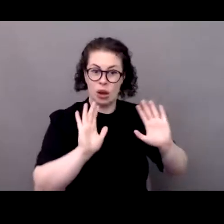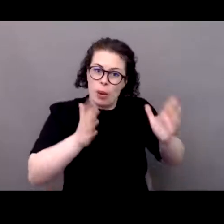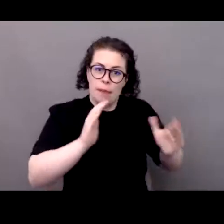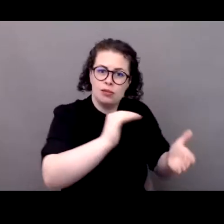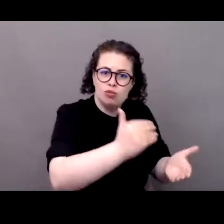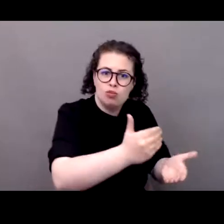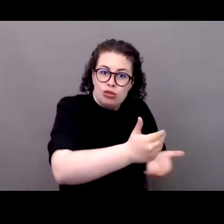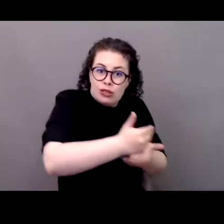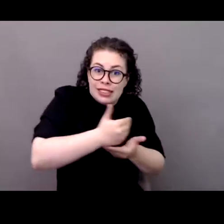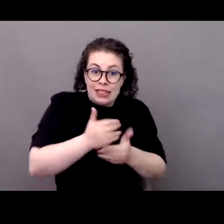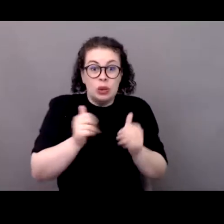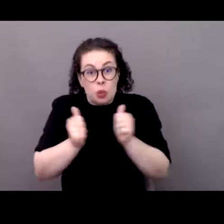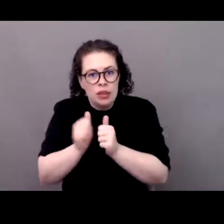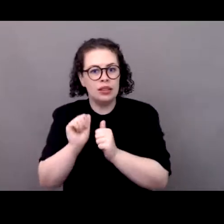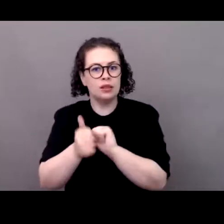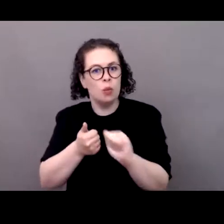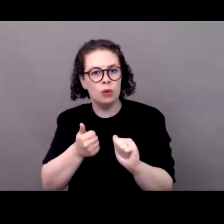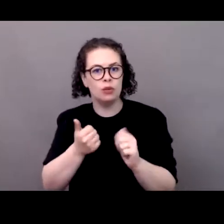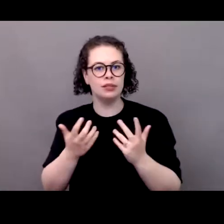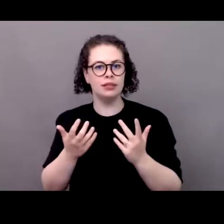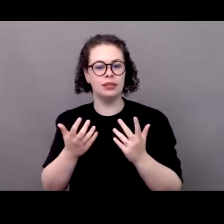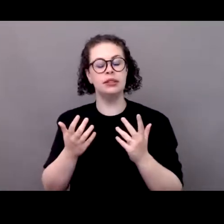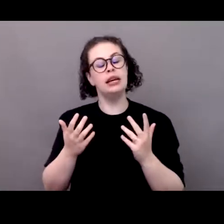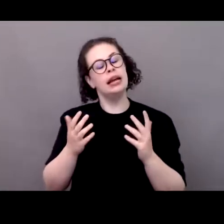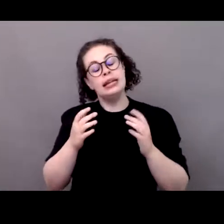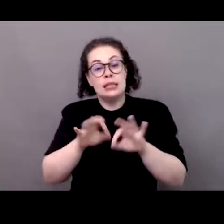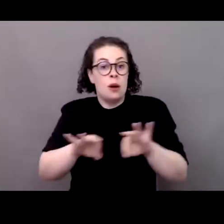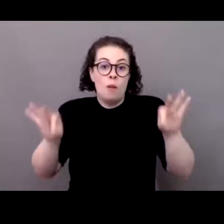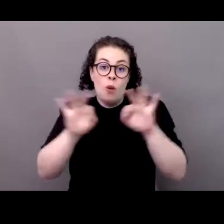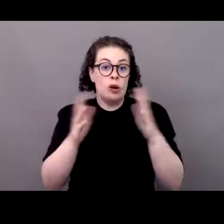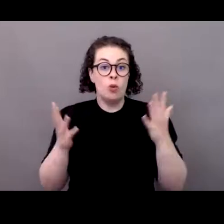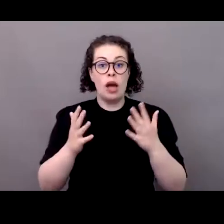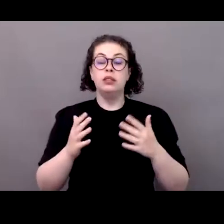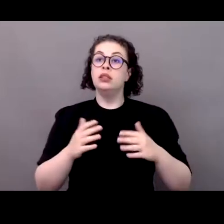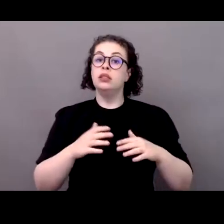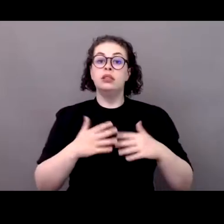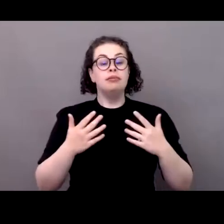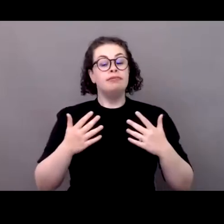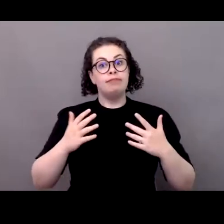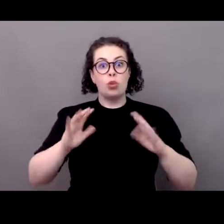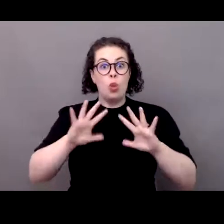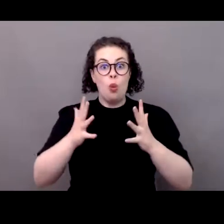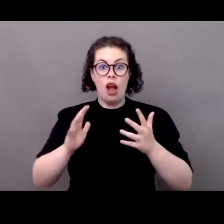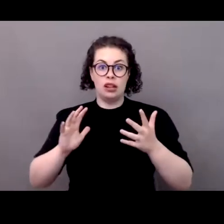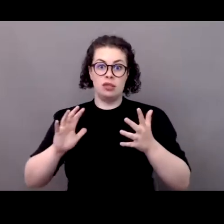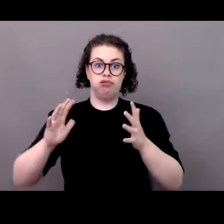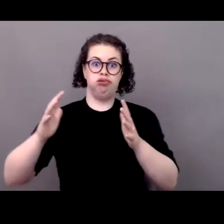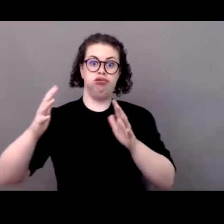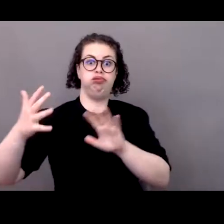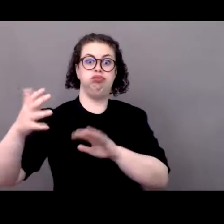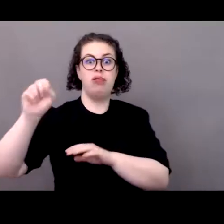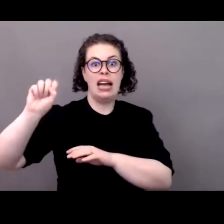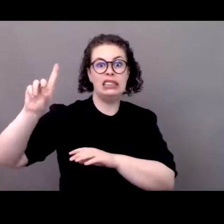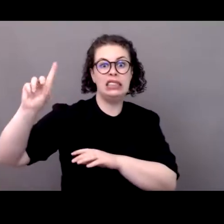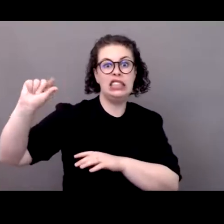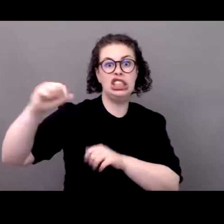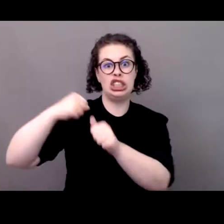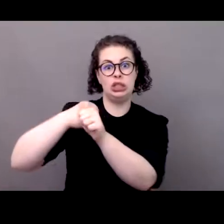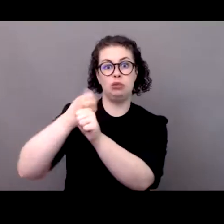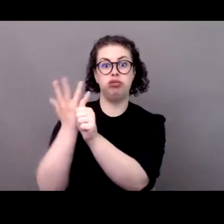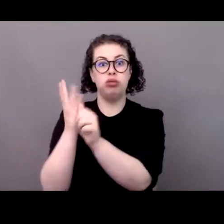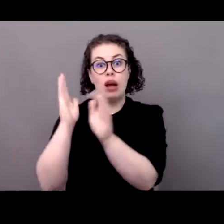you know critical for the policy of leaving no one behind in this process of change development and sustainability that we are putting forward